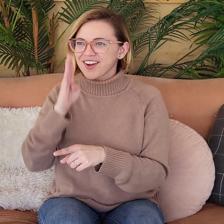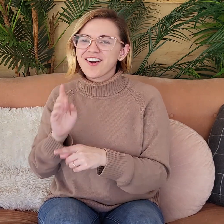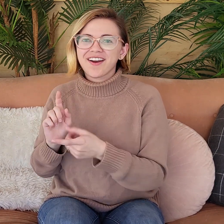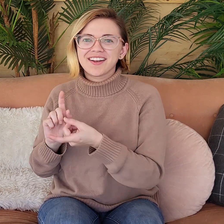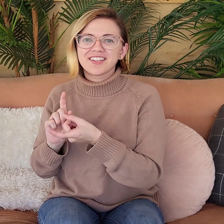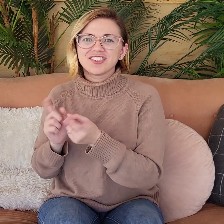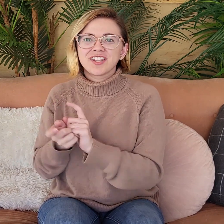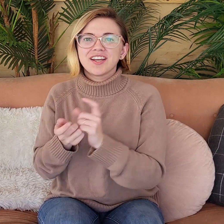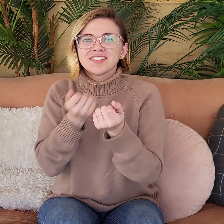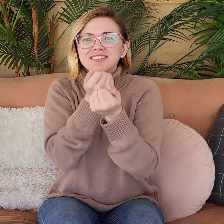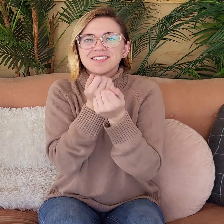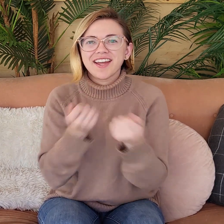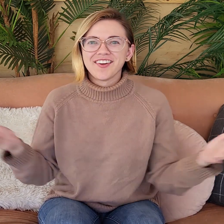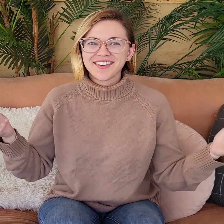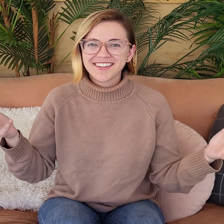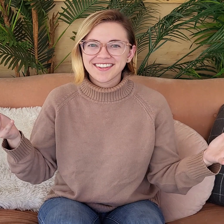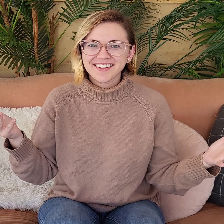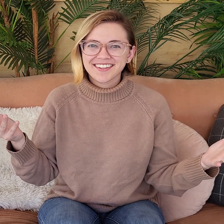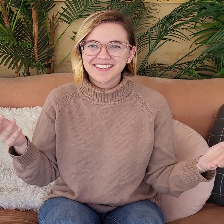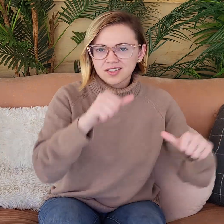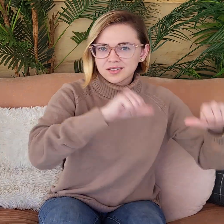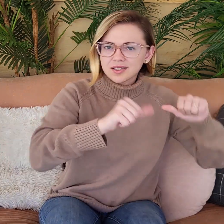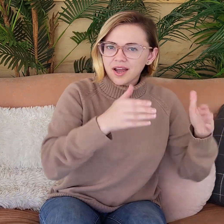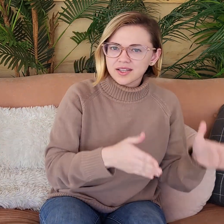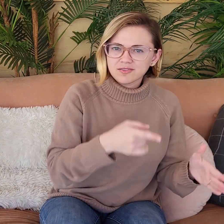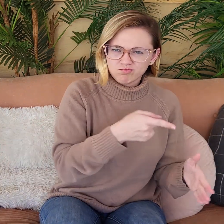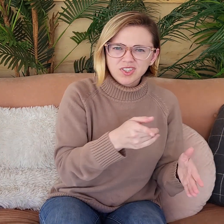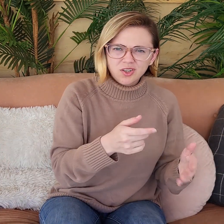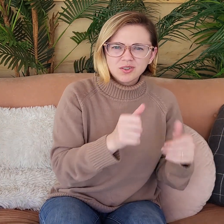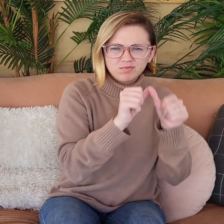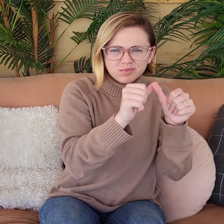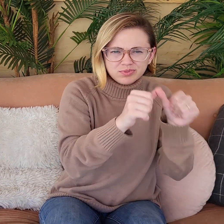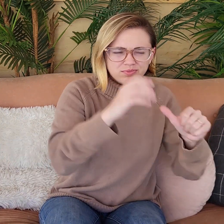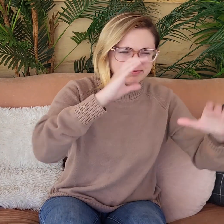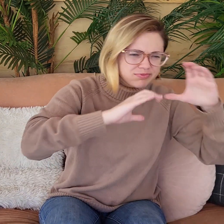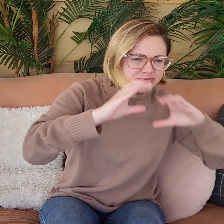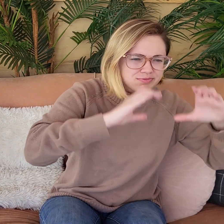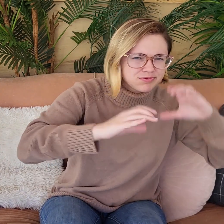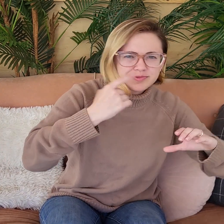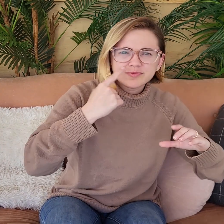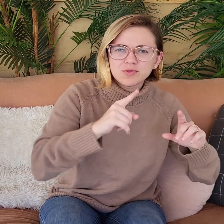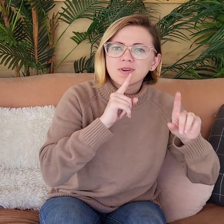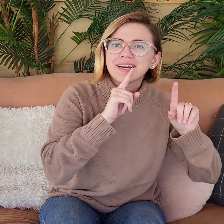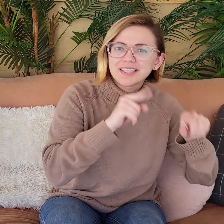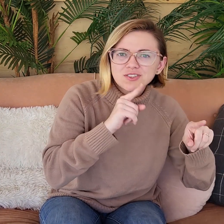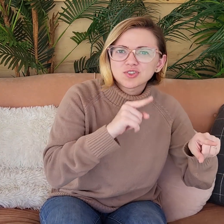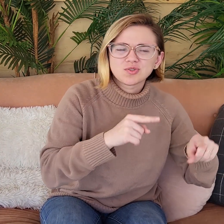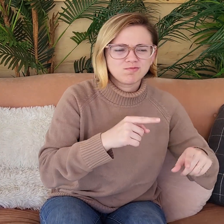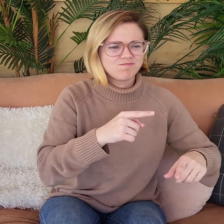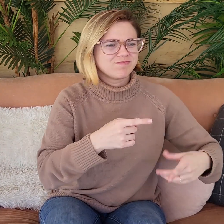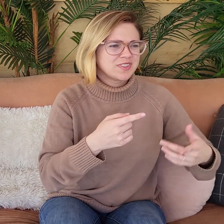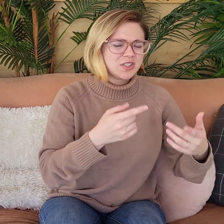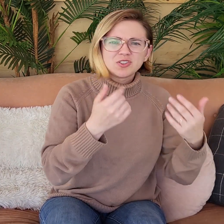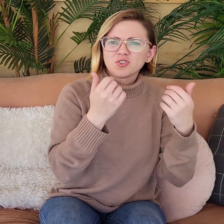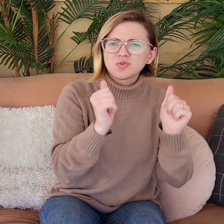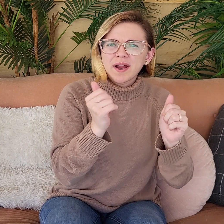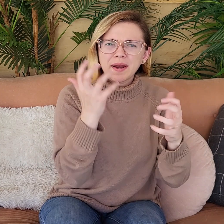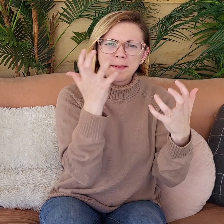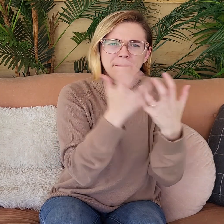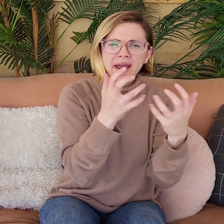God changed everything. Scientists, they are still searching for answers to